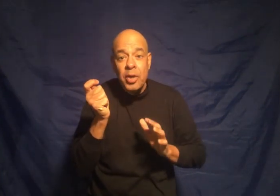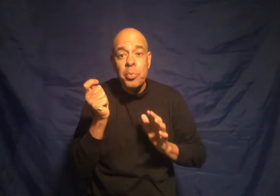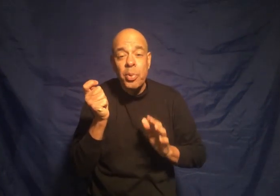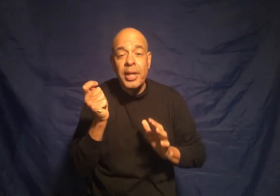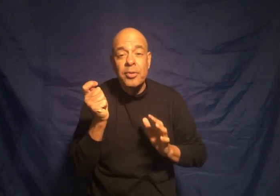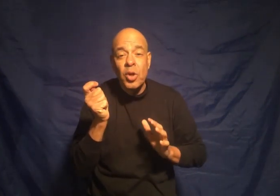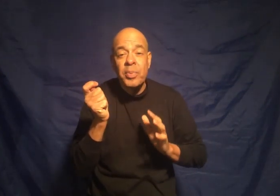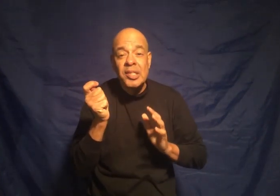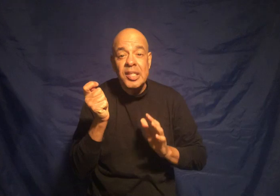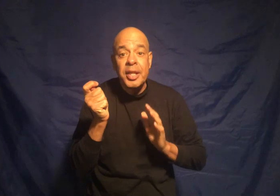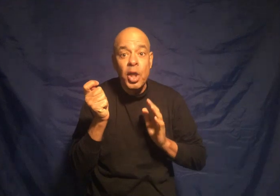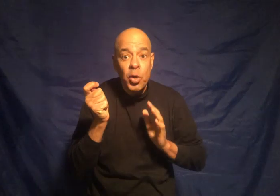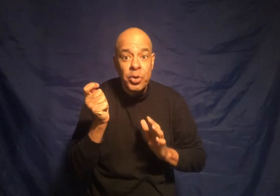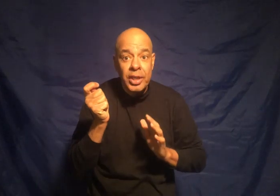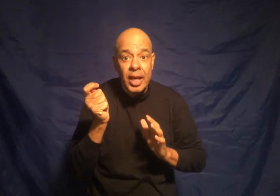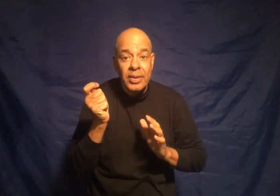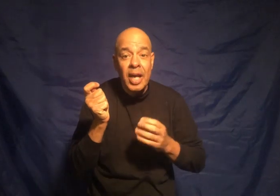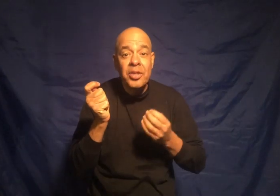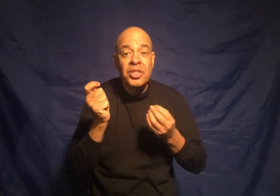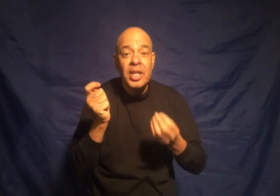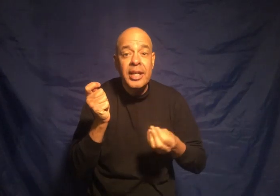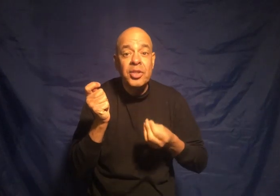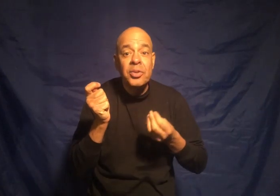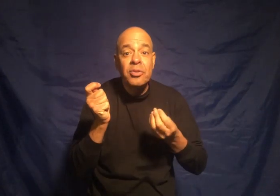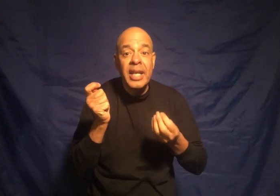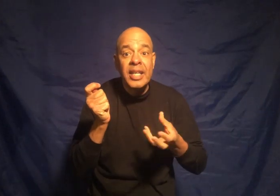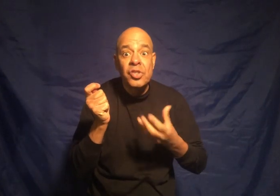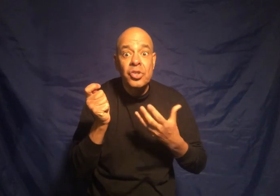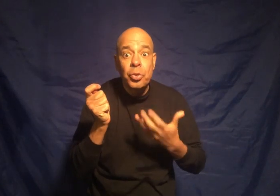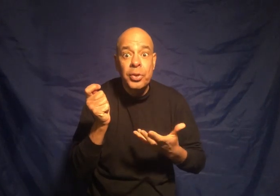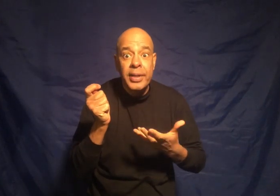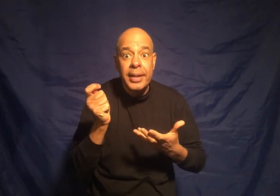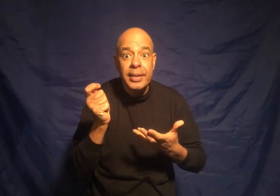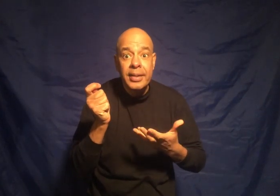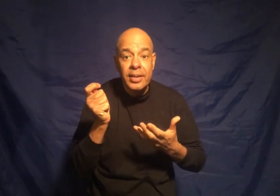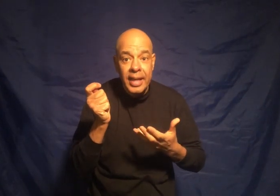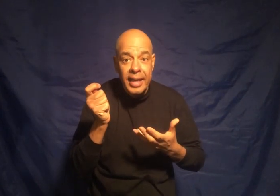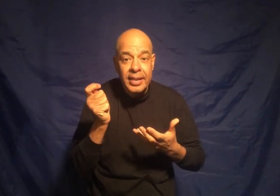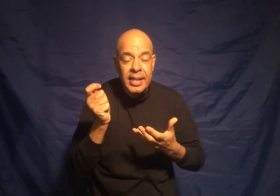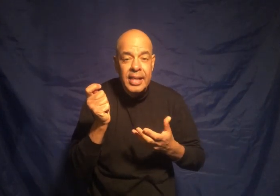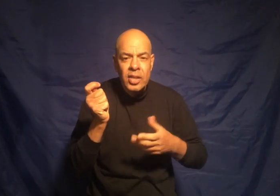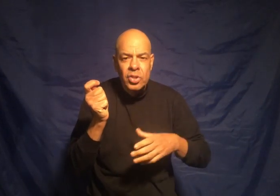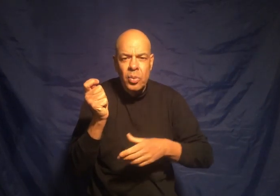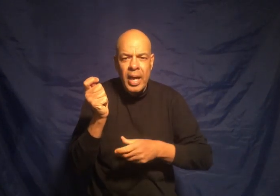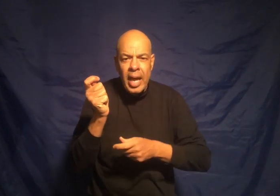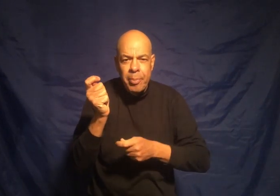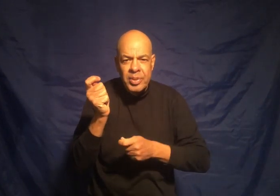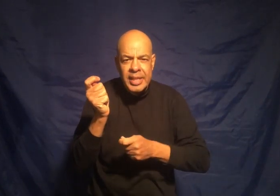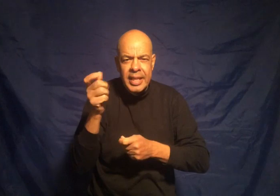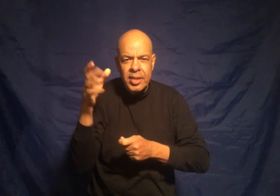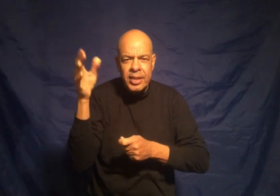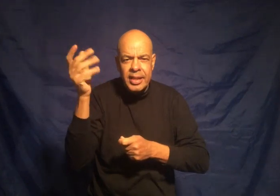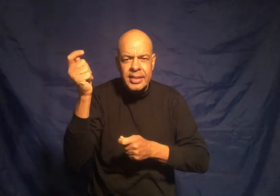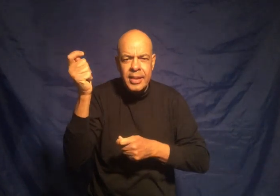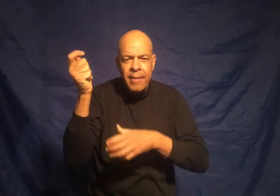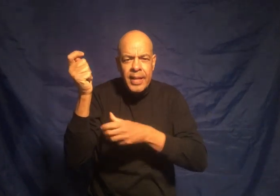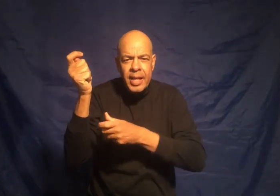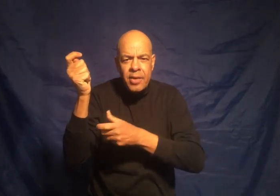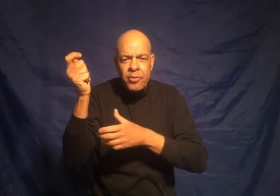you're pulling a rope this is an illusion now now you're starting to create a story okay so what happens here is if